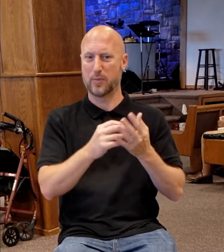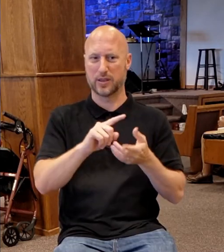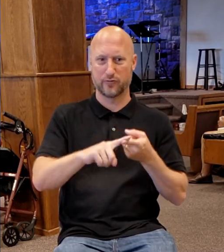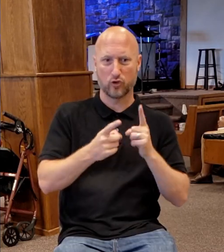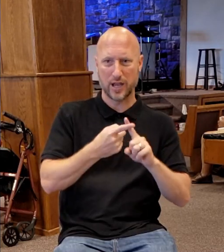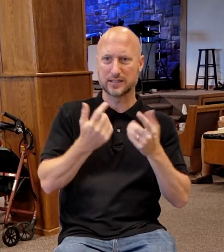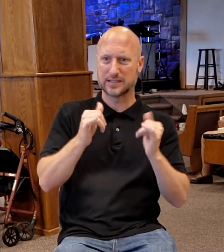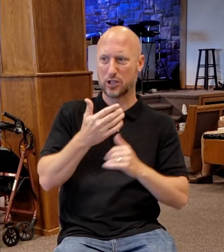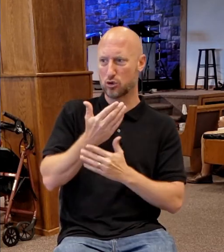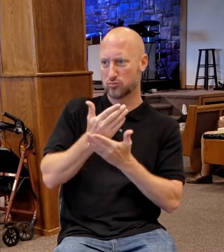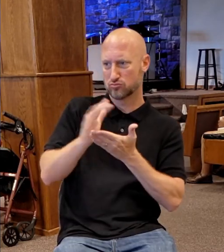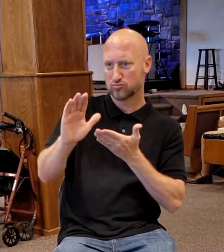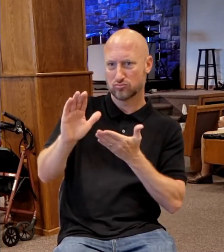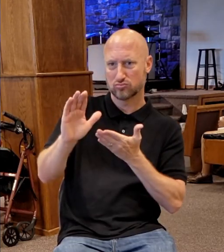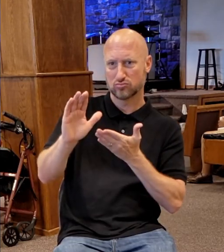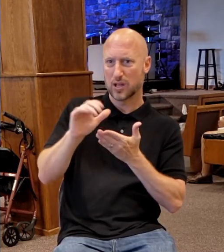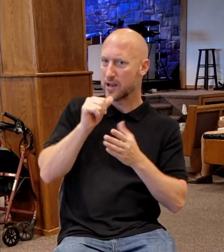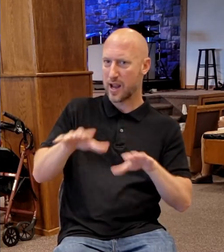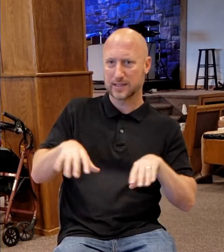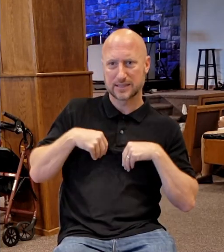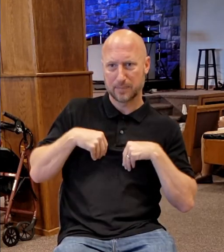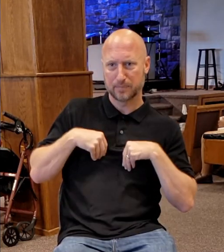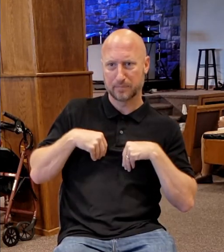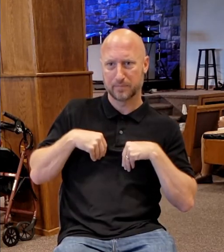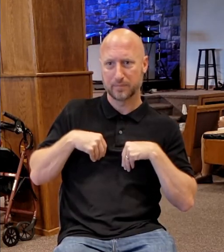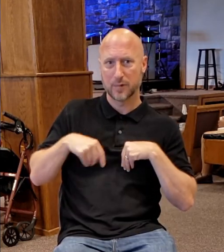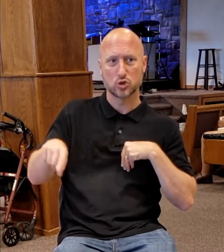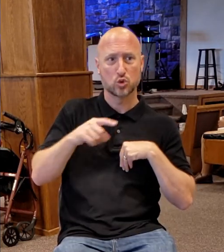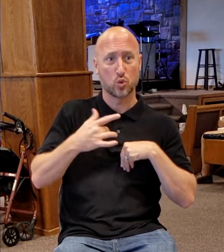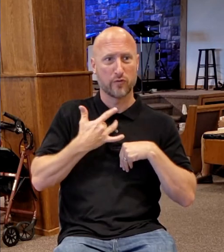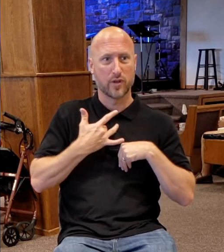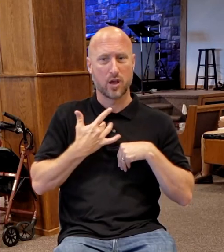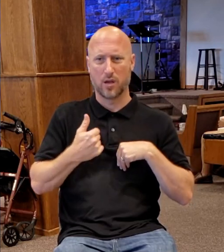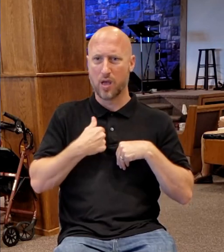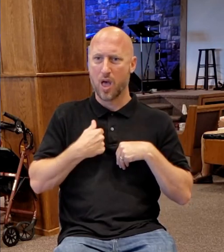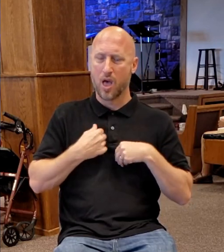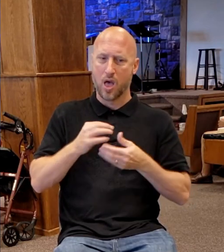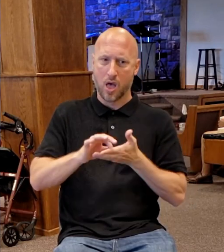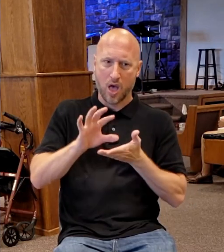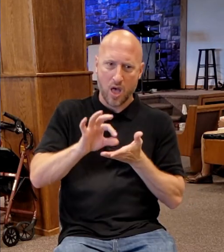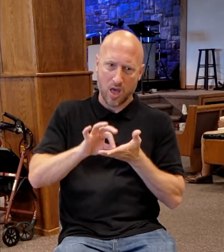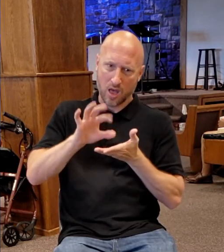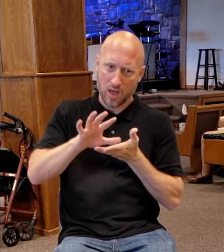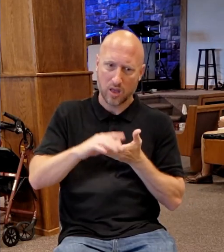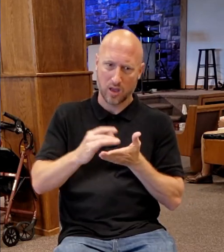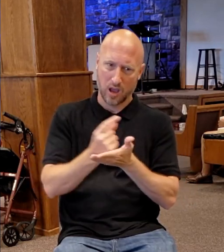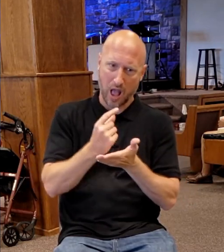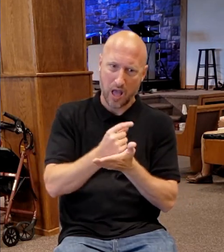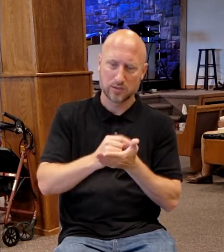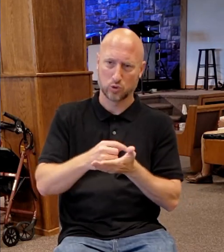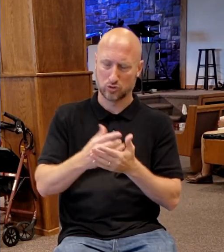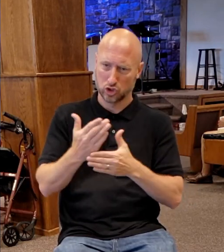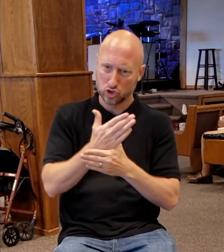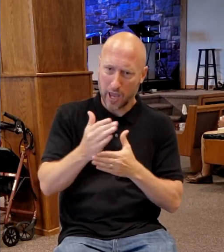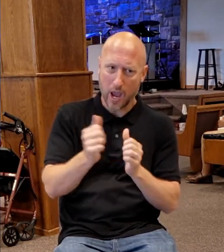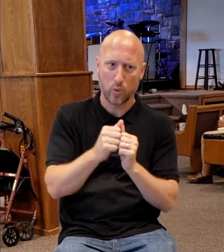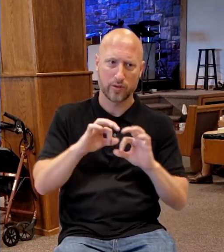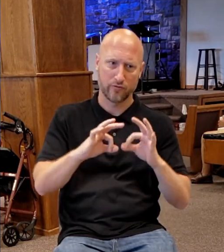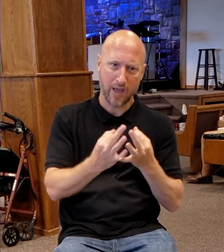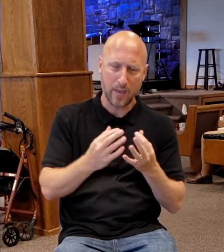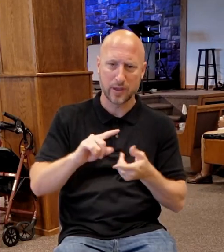until he leaves the carpenter shop. They watched him work. They watched him pray. They watched him read God's word. They listened to him